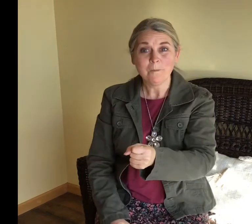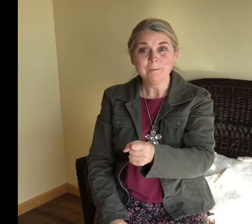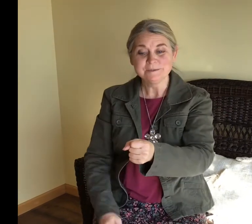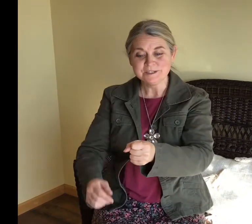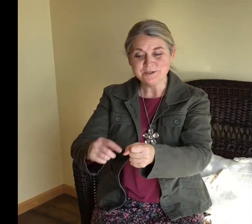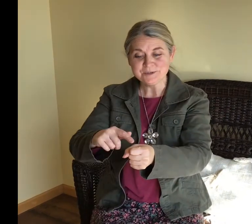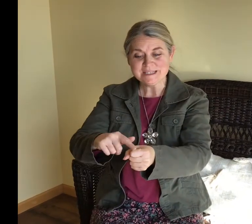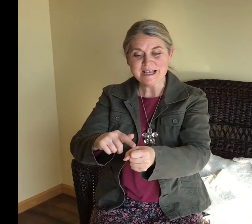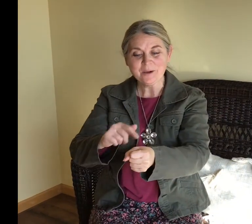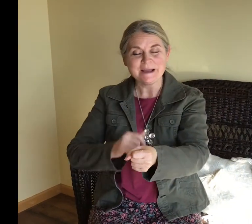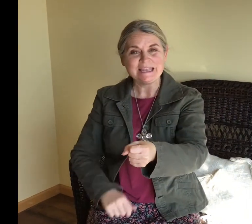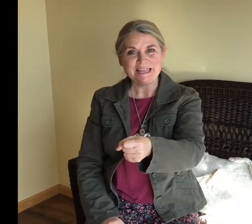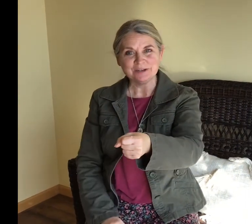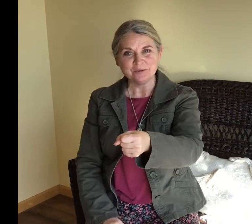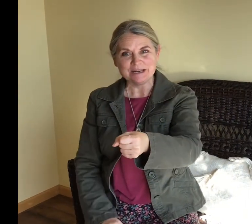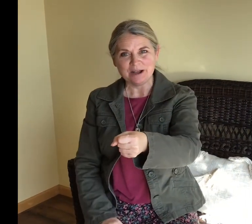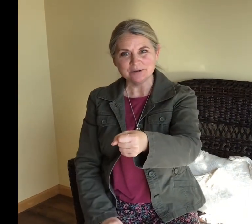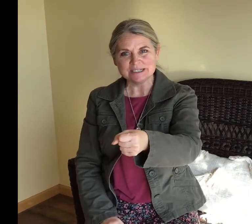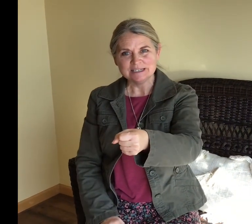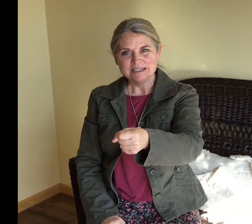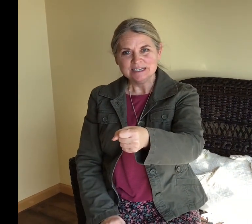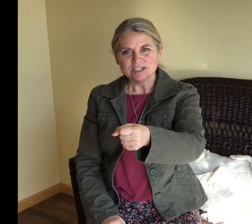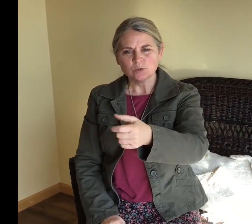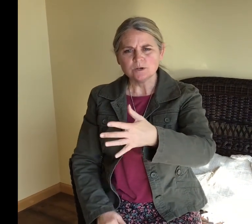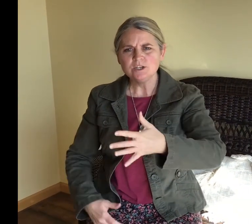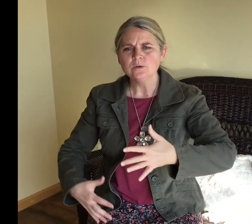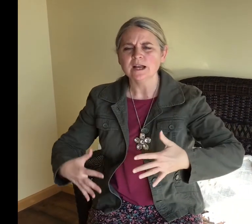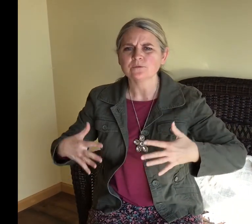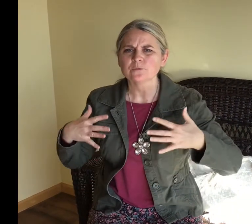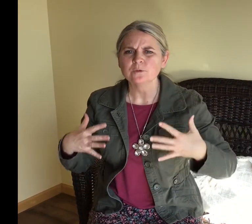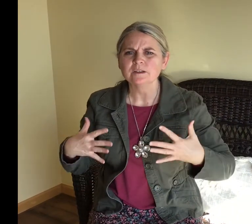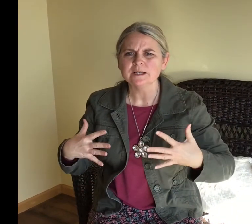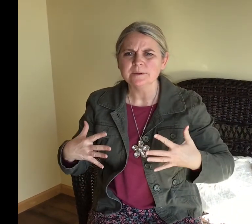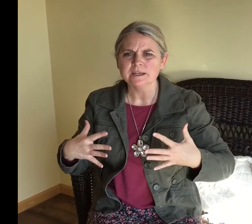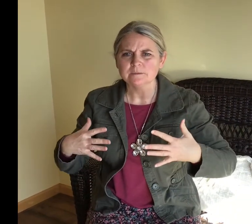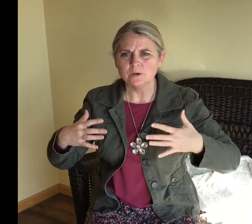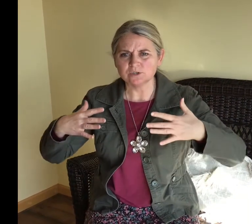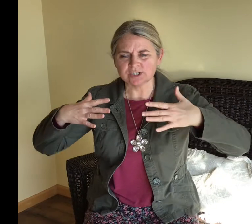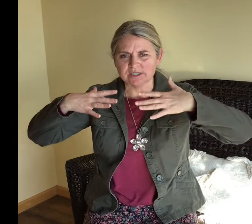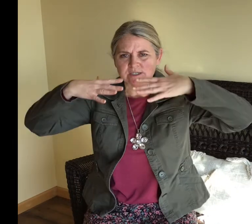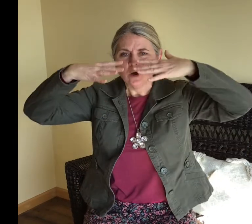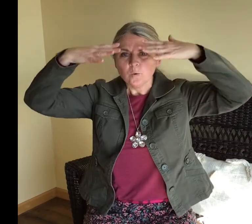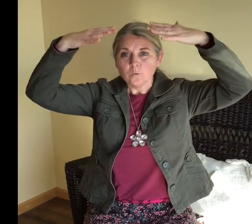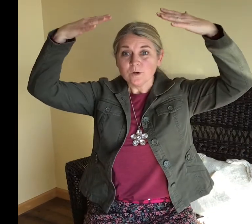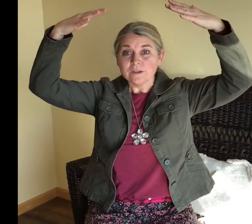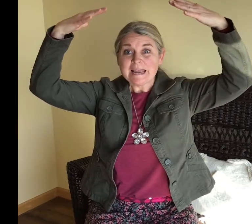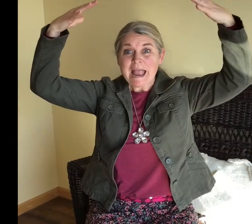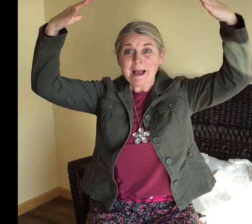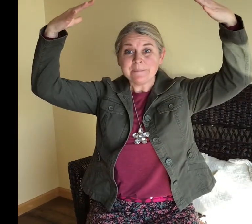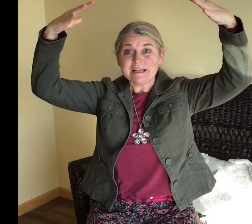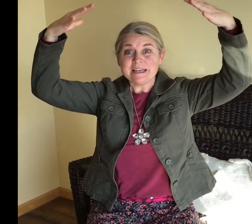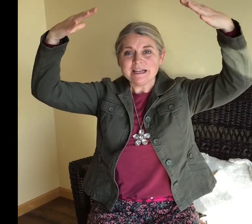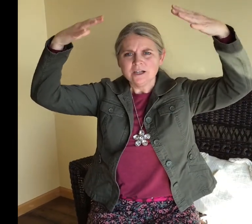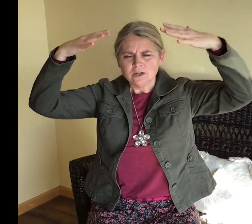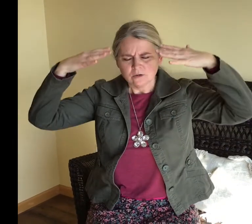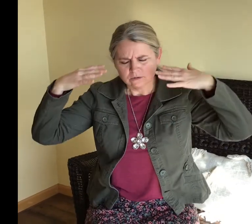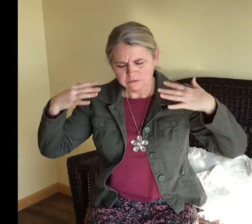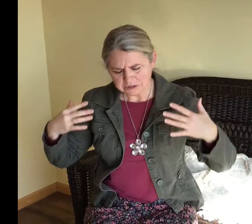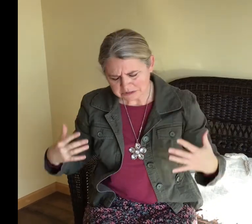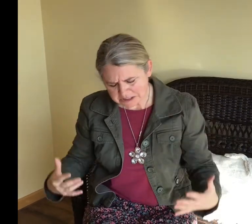Did you see how my candle went out? So when you have really big emotions, really happy or really